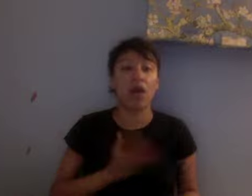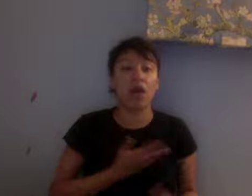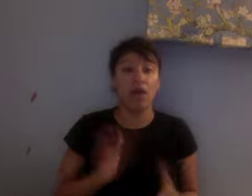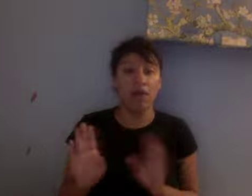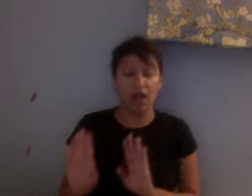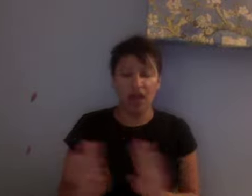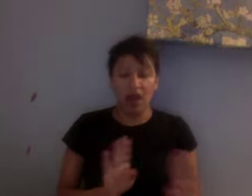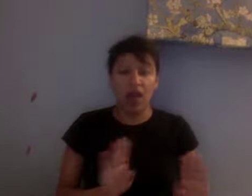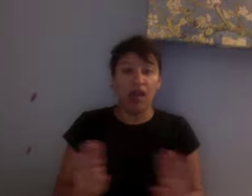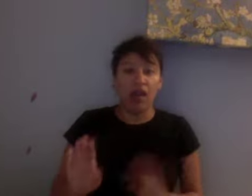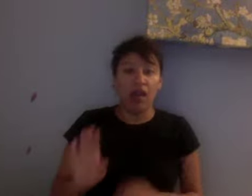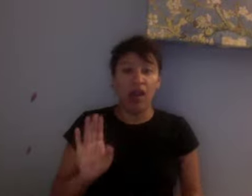says, you want to give me some more?